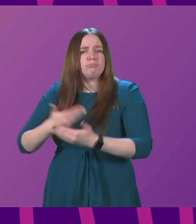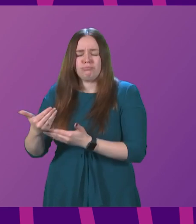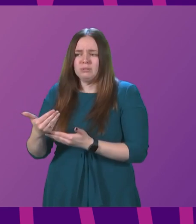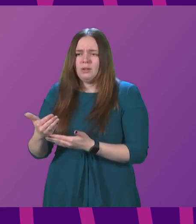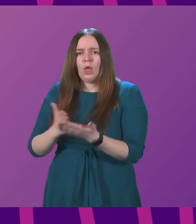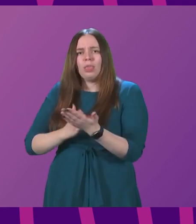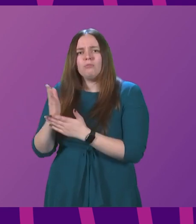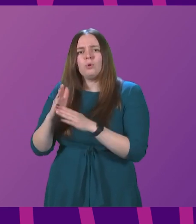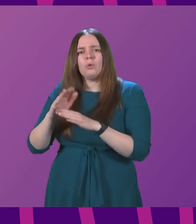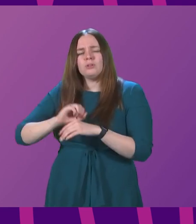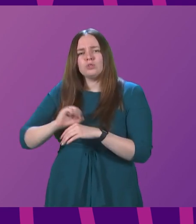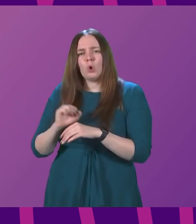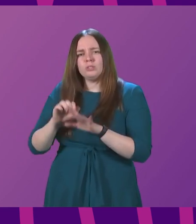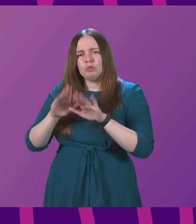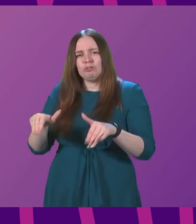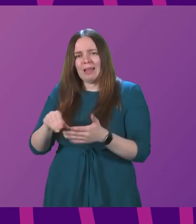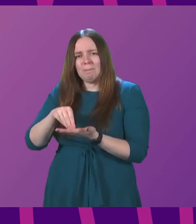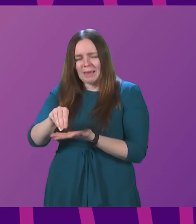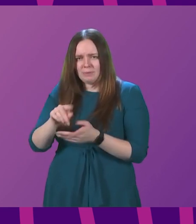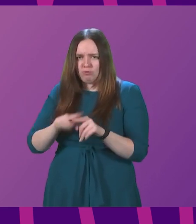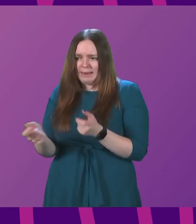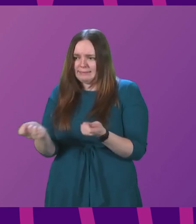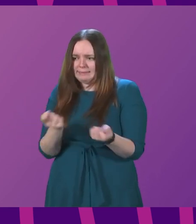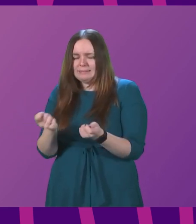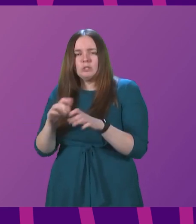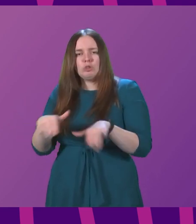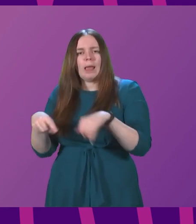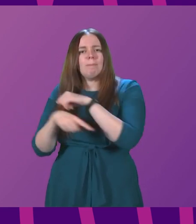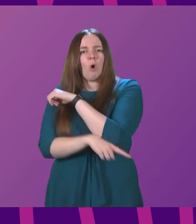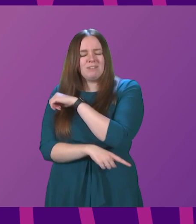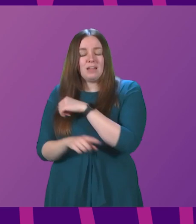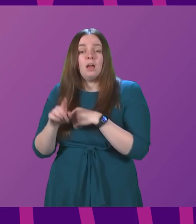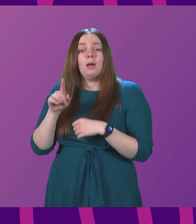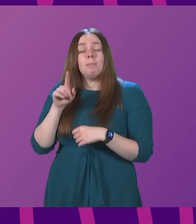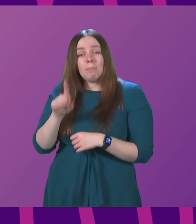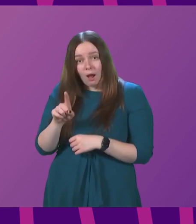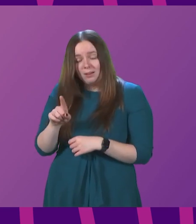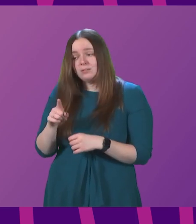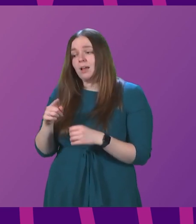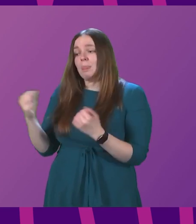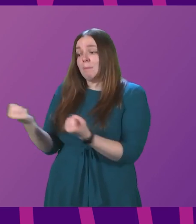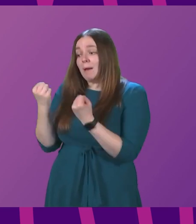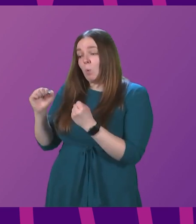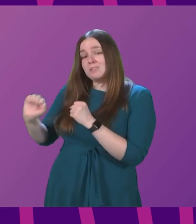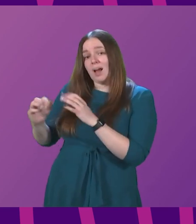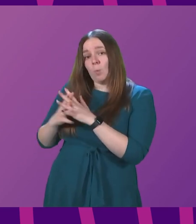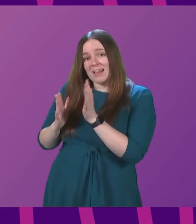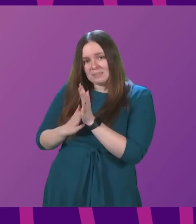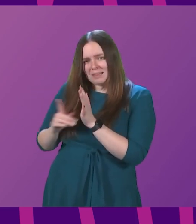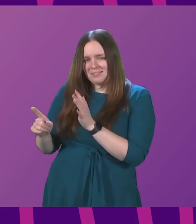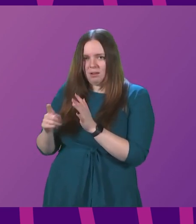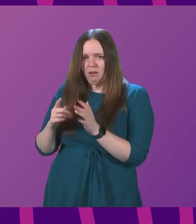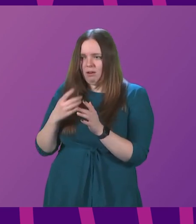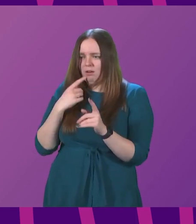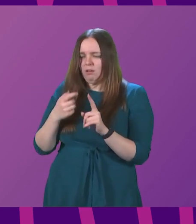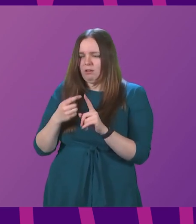Scottish Child Payment, to tackle child poverty in Scotland. But as we do that, the powers that are still held at Westminster are being used to pull in